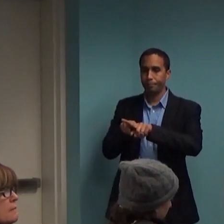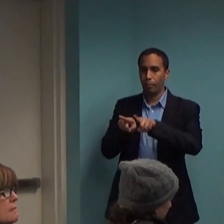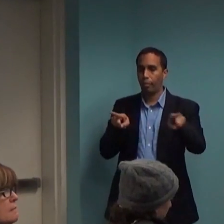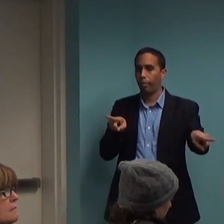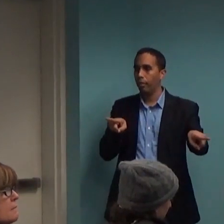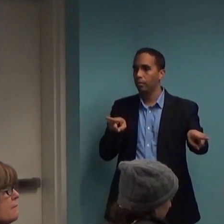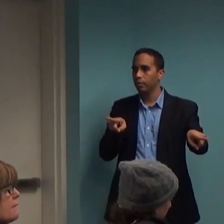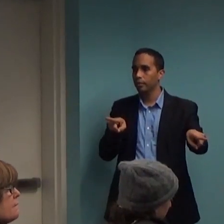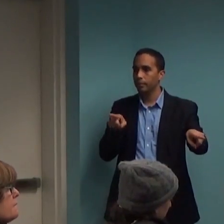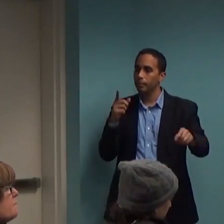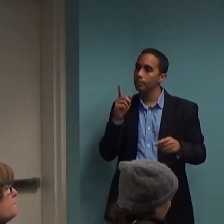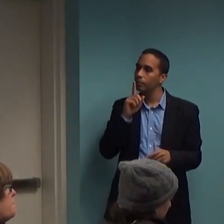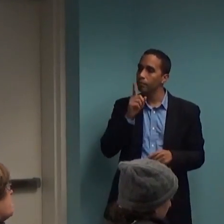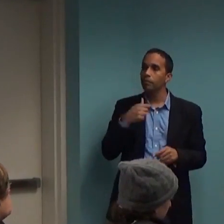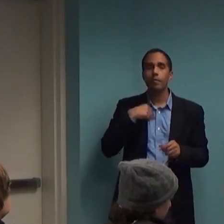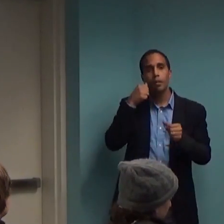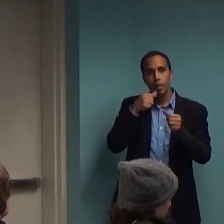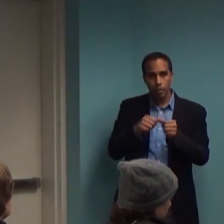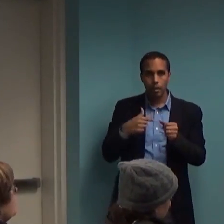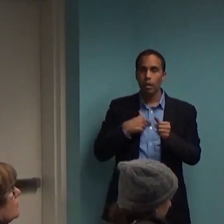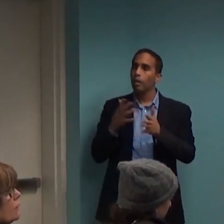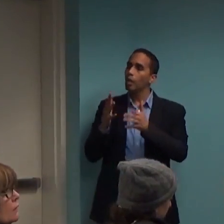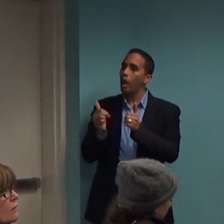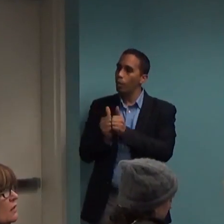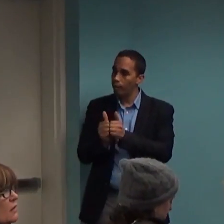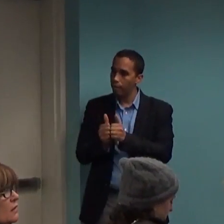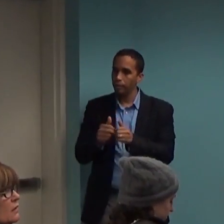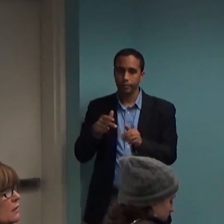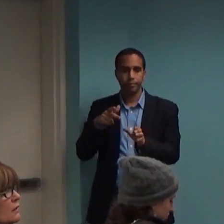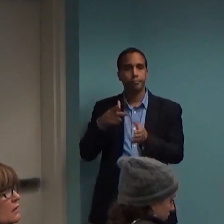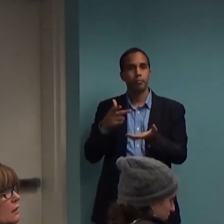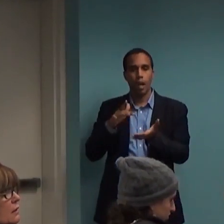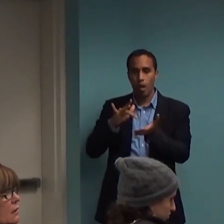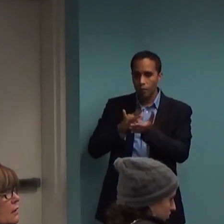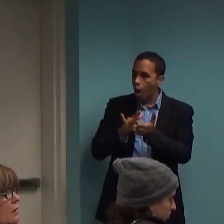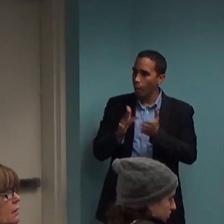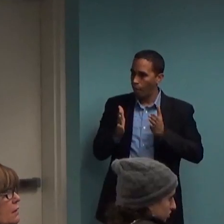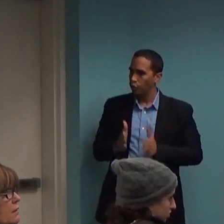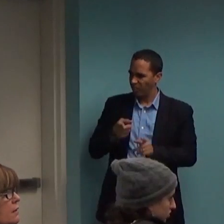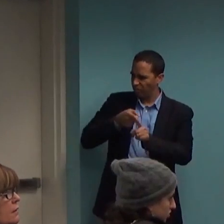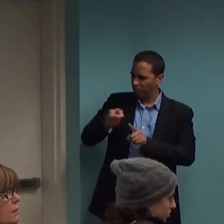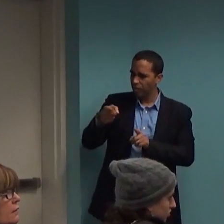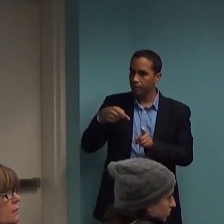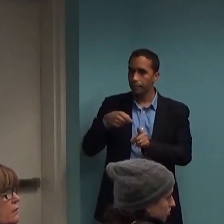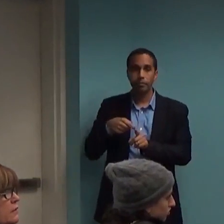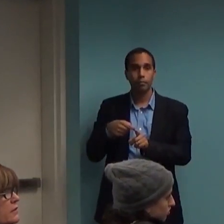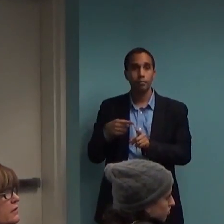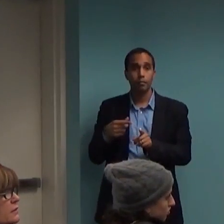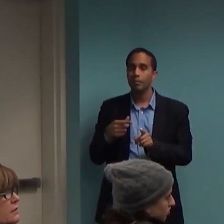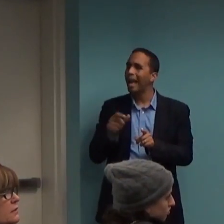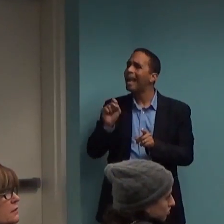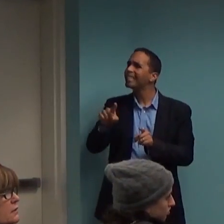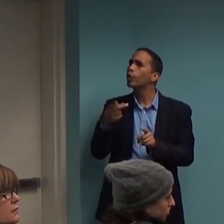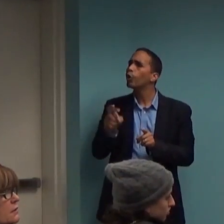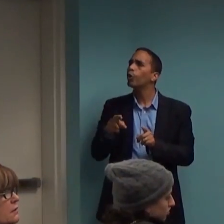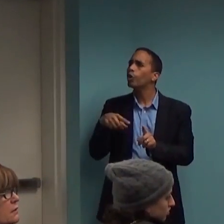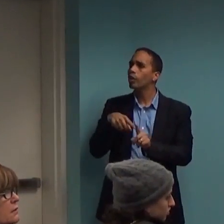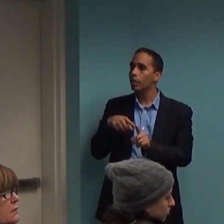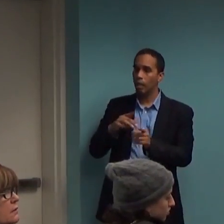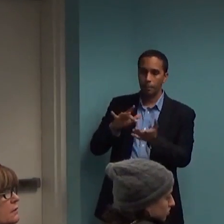pharmacologist in the MTA study. And I was talking about the difference between medication and behavior therapy. She said, it misrepresents what we did to call